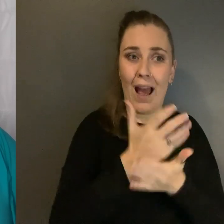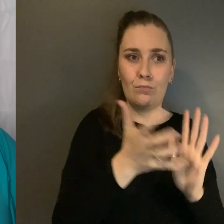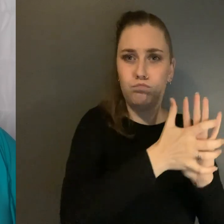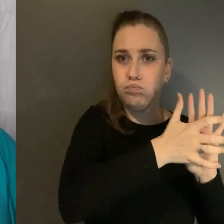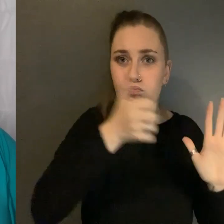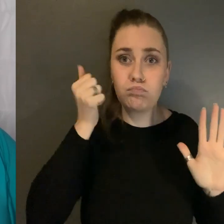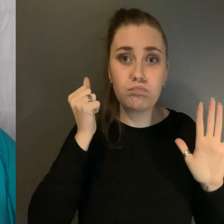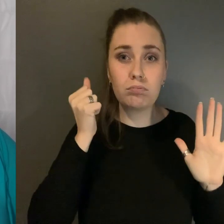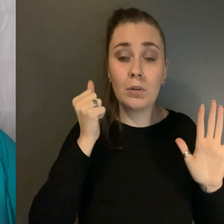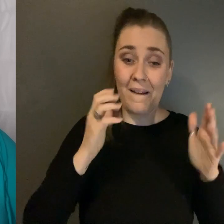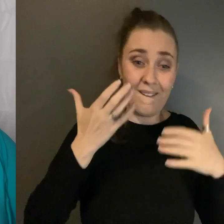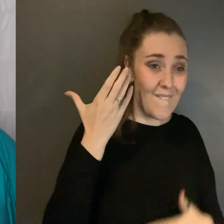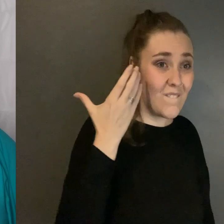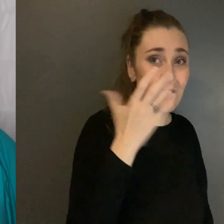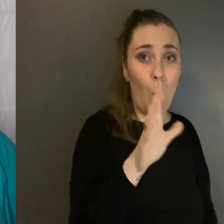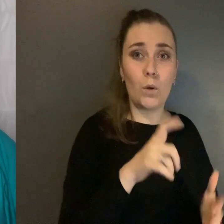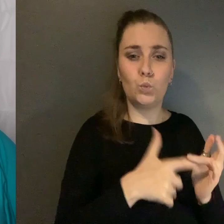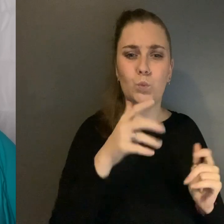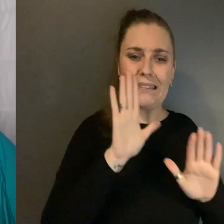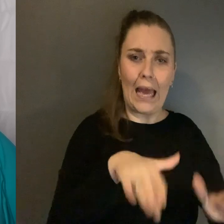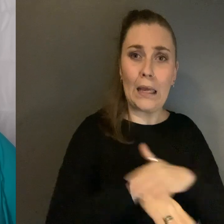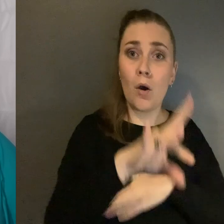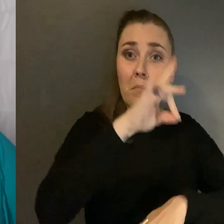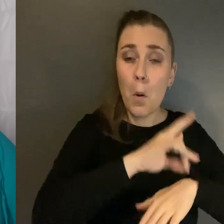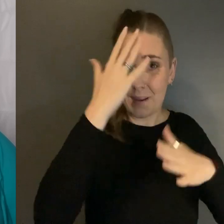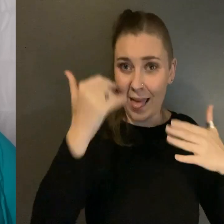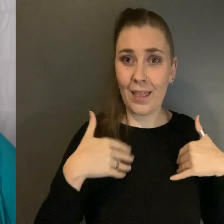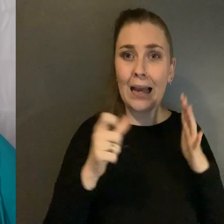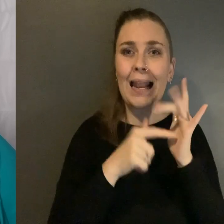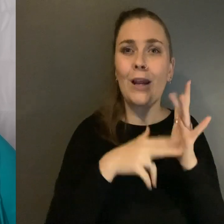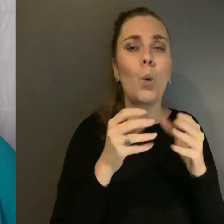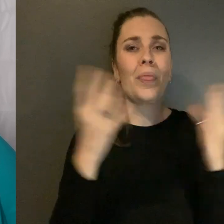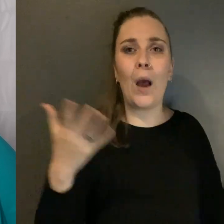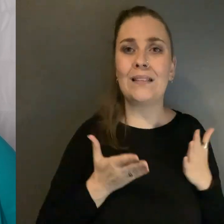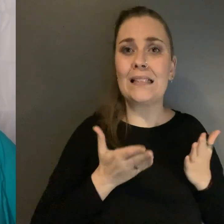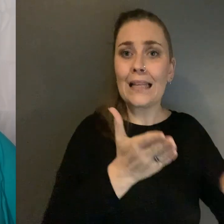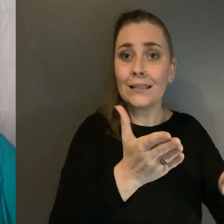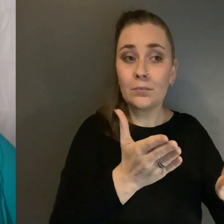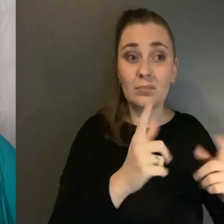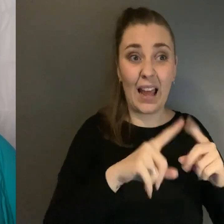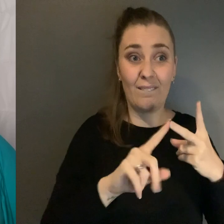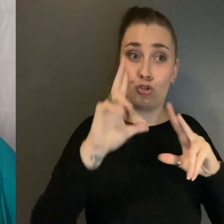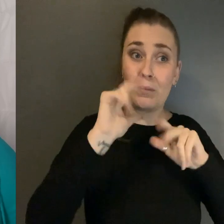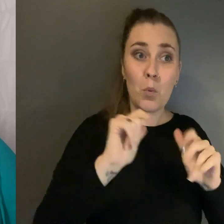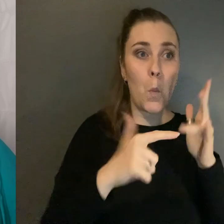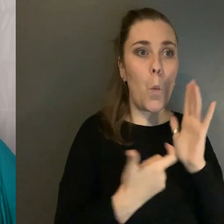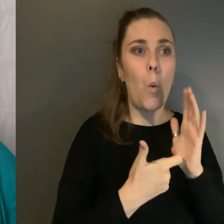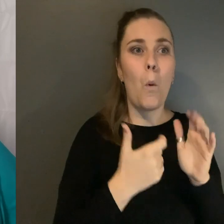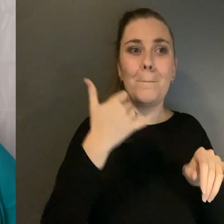be forced to stay in a hospital or mental health clinic Without our consent And have treatments or medication forced